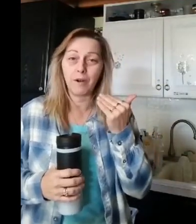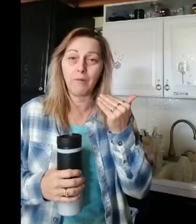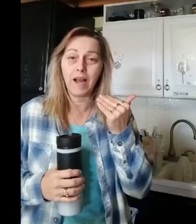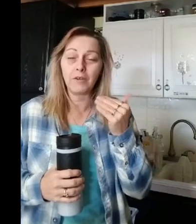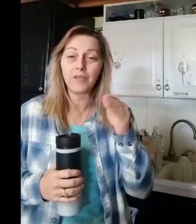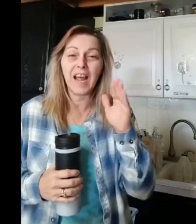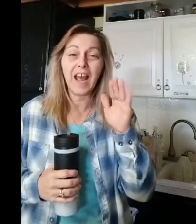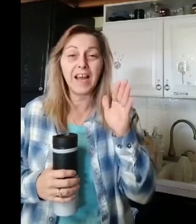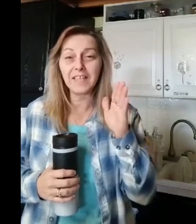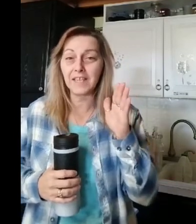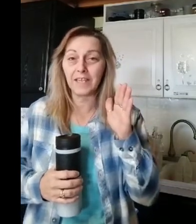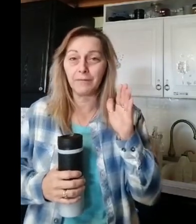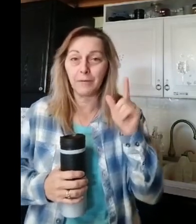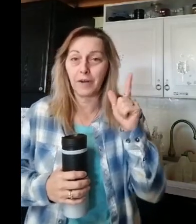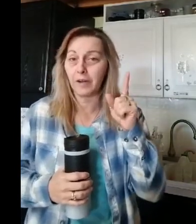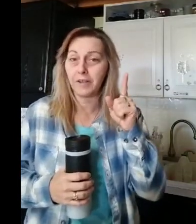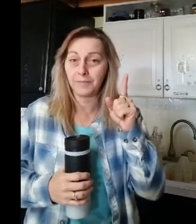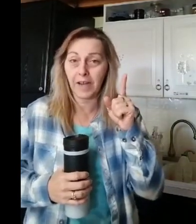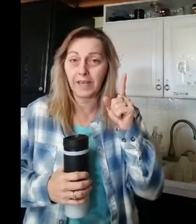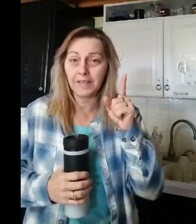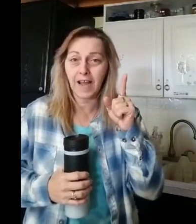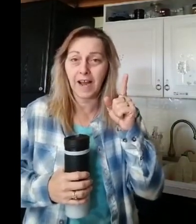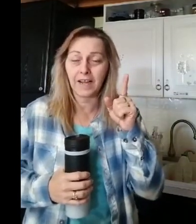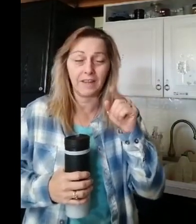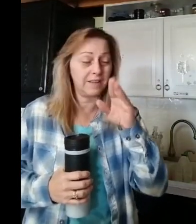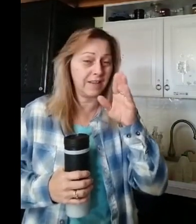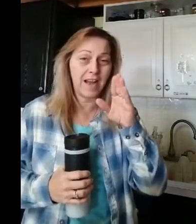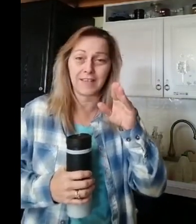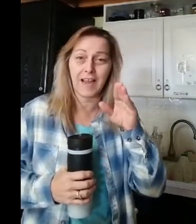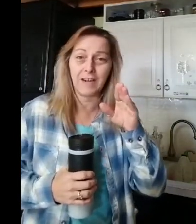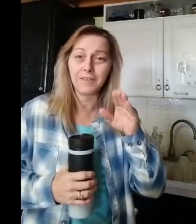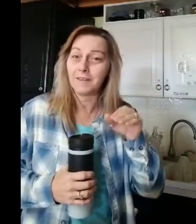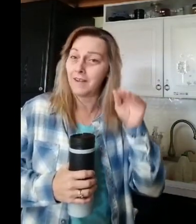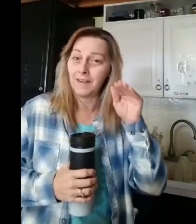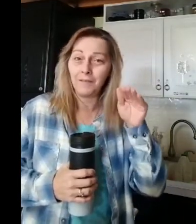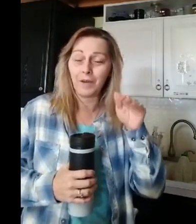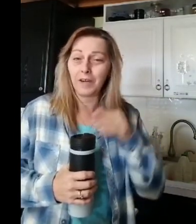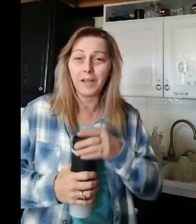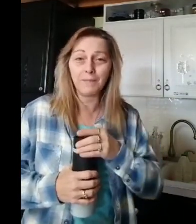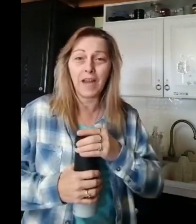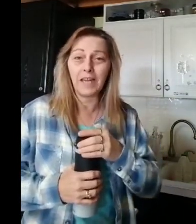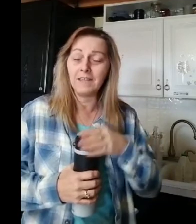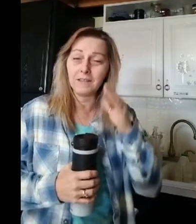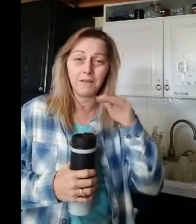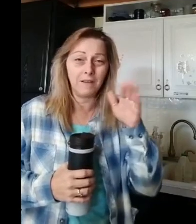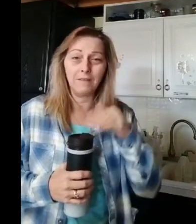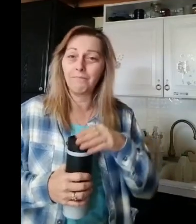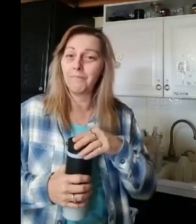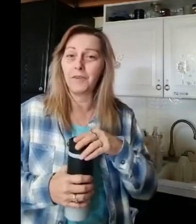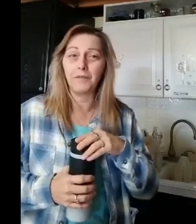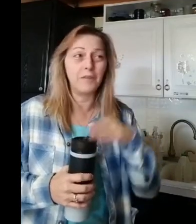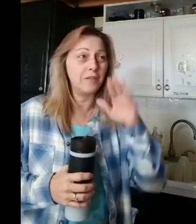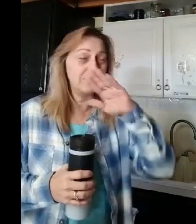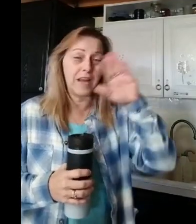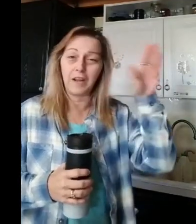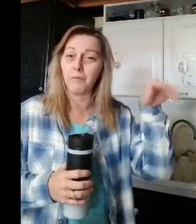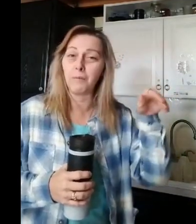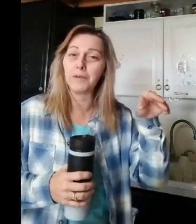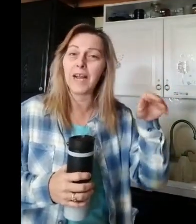radicals. Excellent for varicose veins, guys and gals. Varicose veins, it will protect it